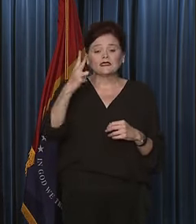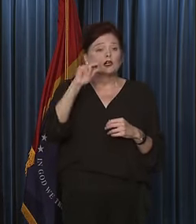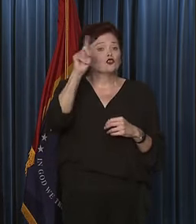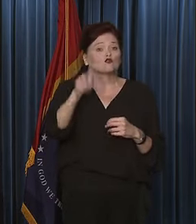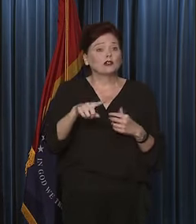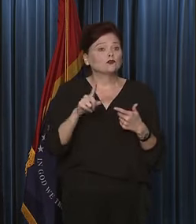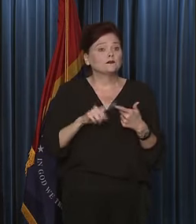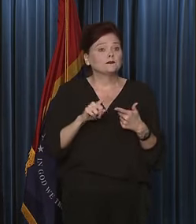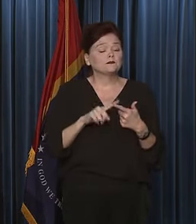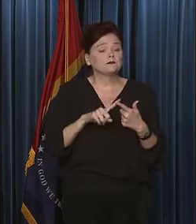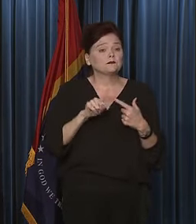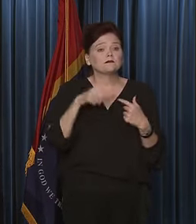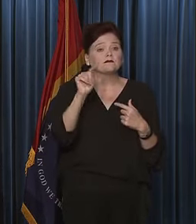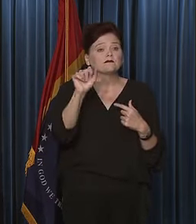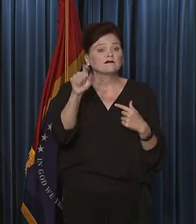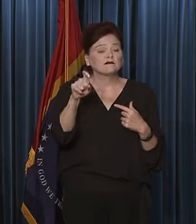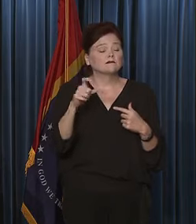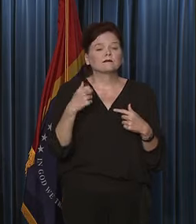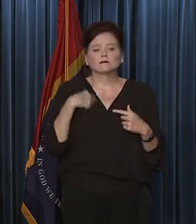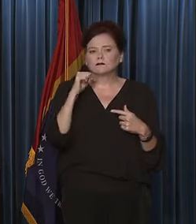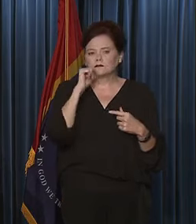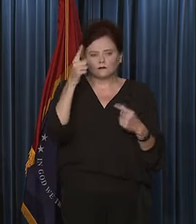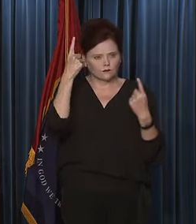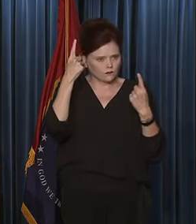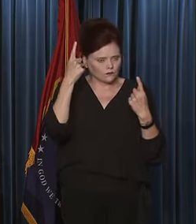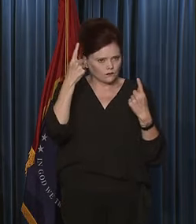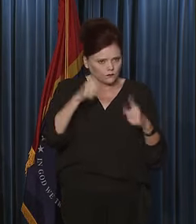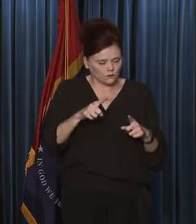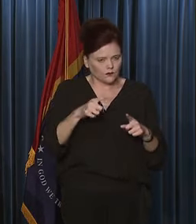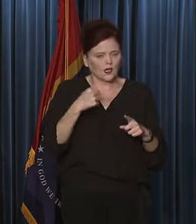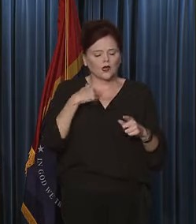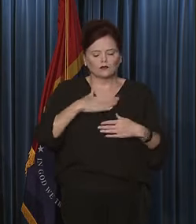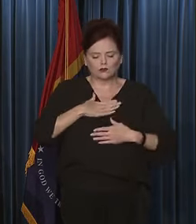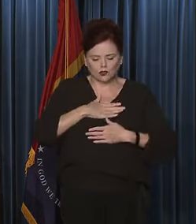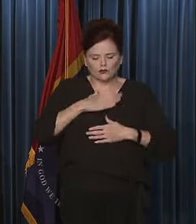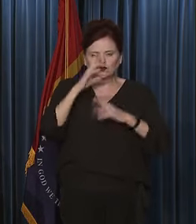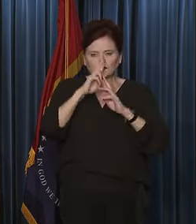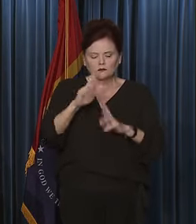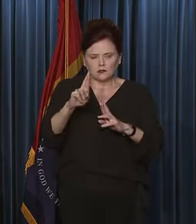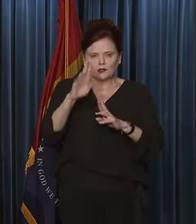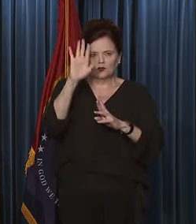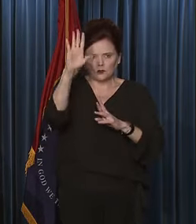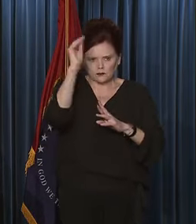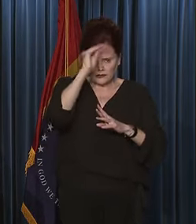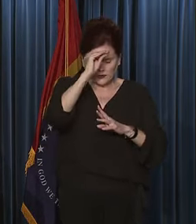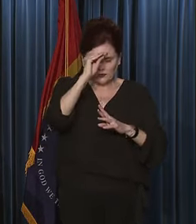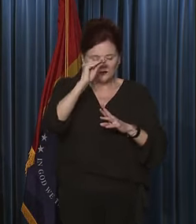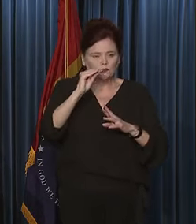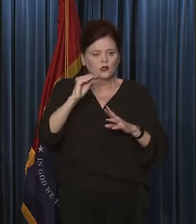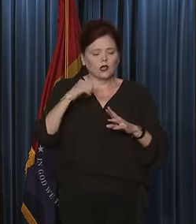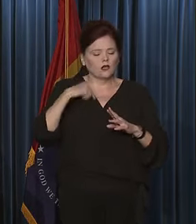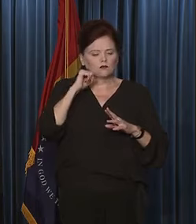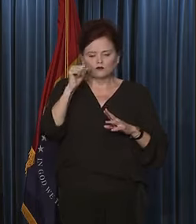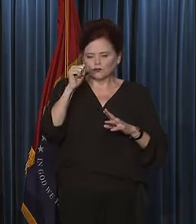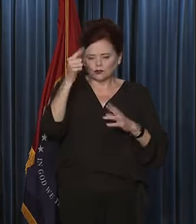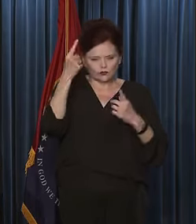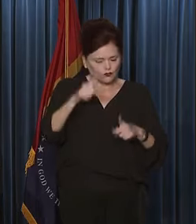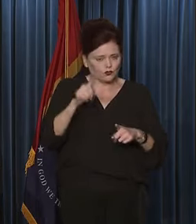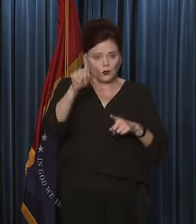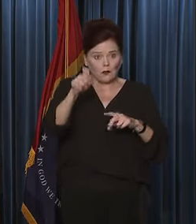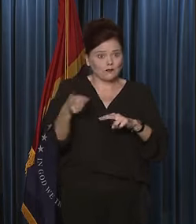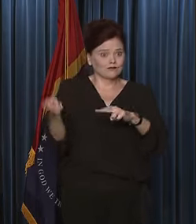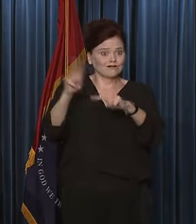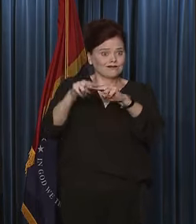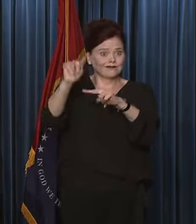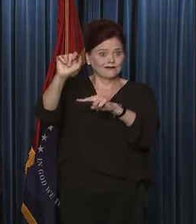question, I do not agree. I appreciate and respect your opinion, but I do not agree that you've got to raise taxes on somebody